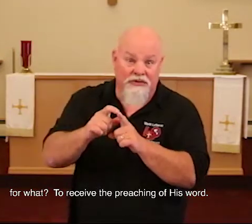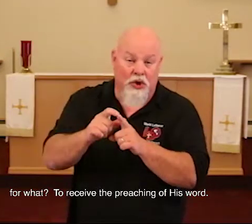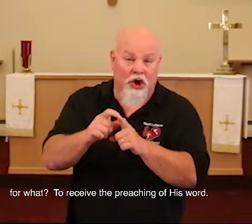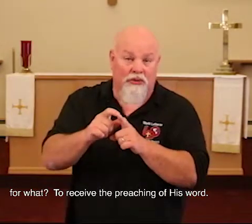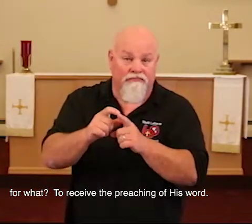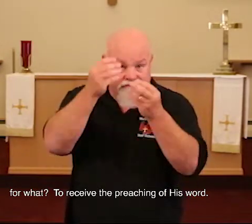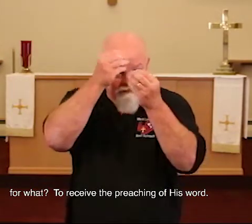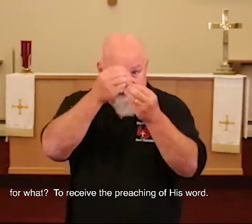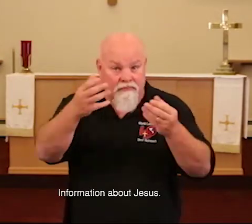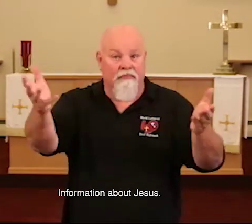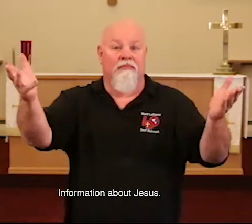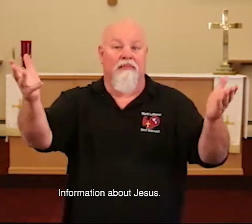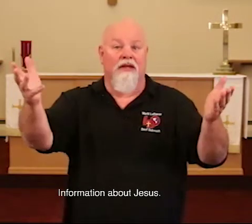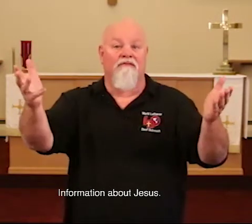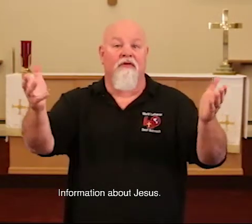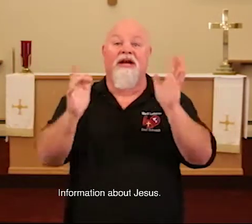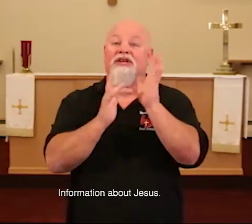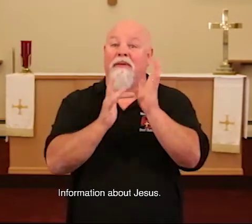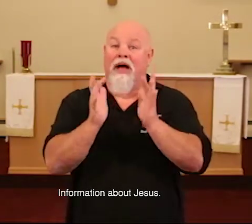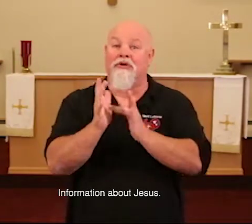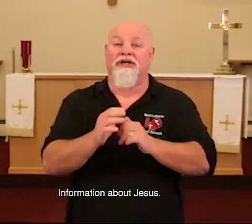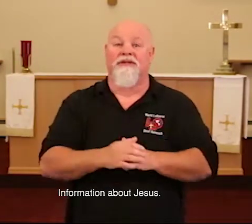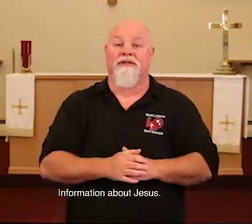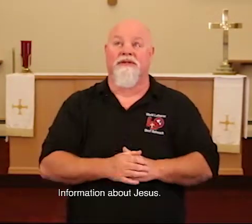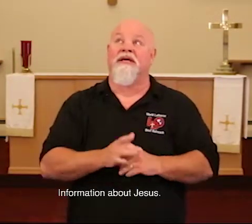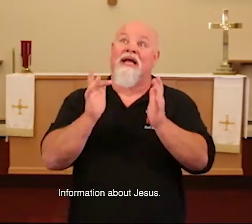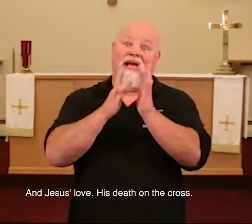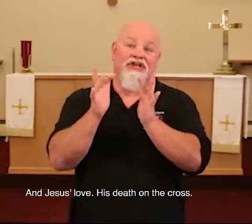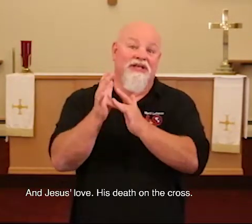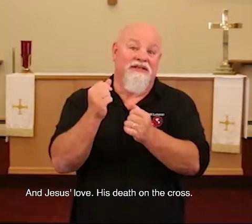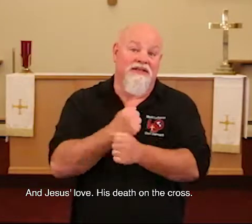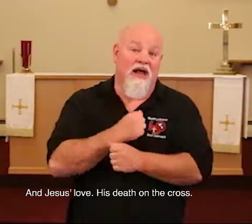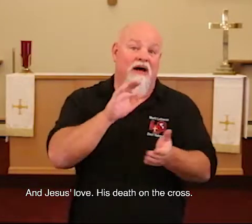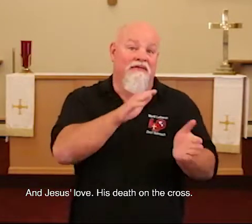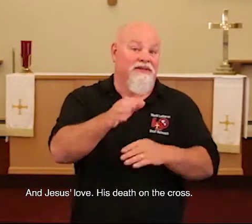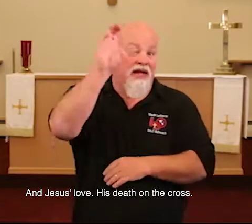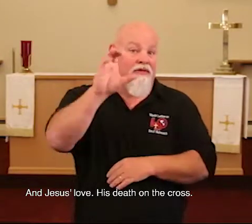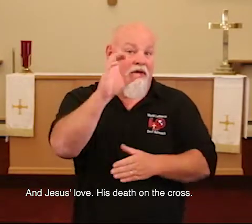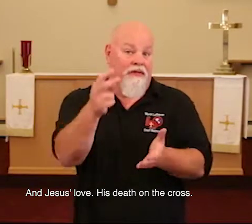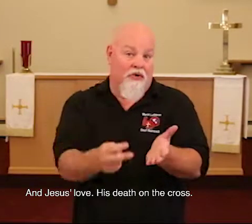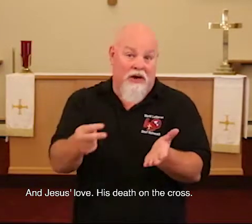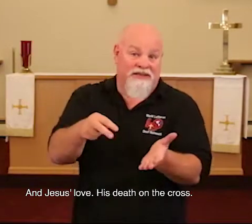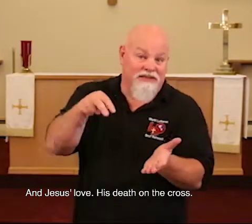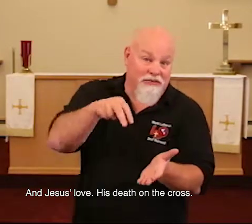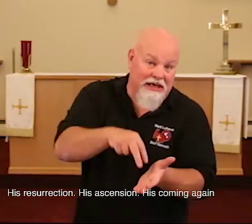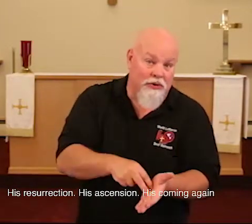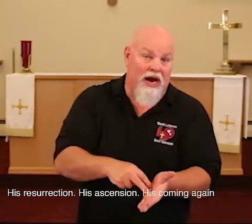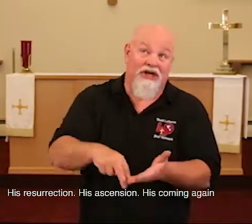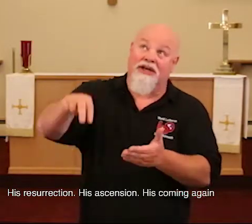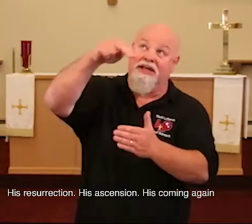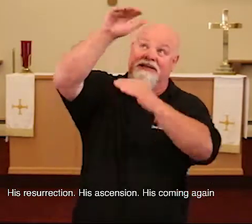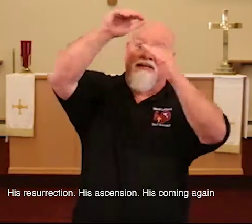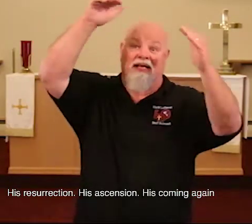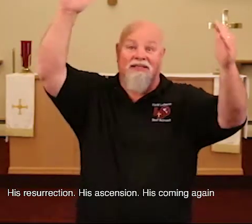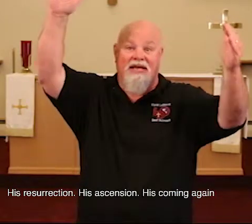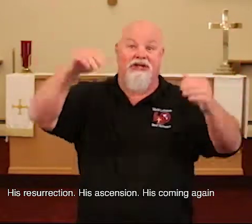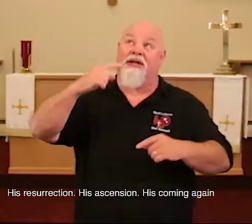his word. The information about Jesus. And Jesus' love. His death on the cross. His resurrection. His ascension.